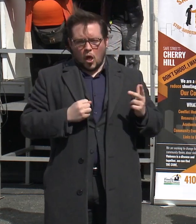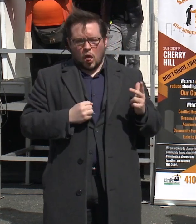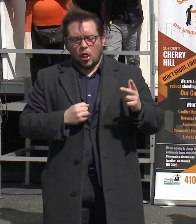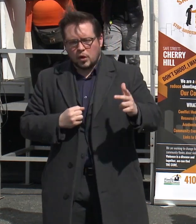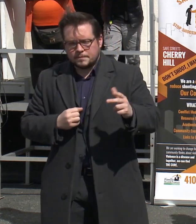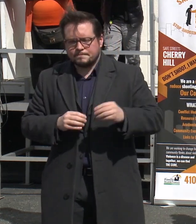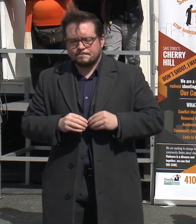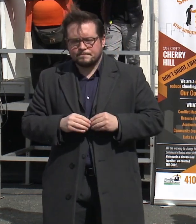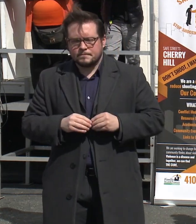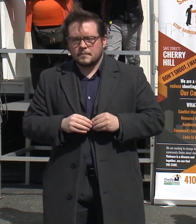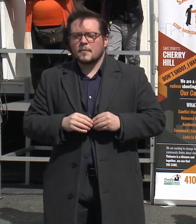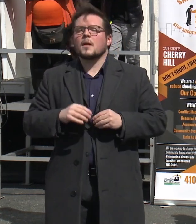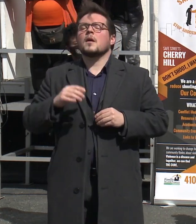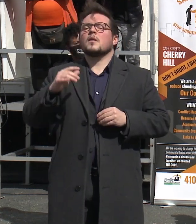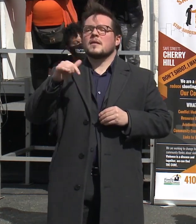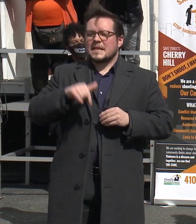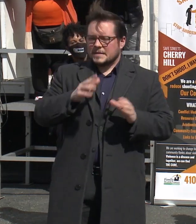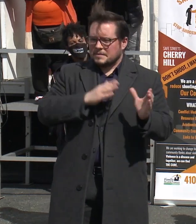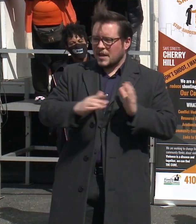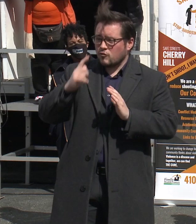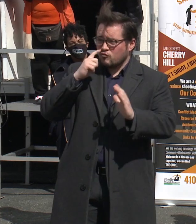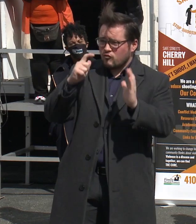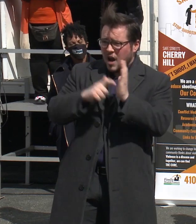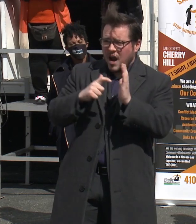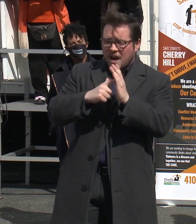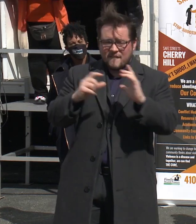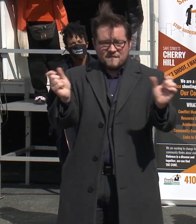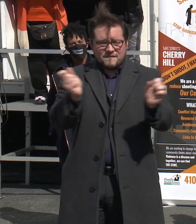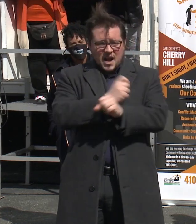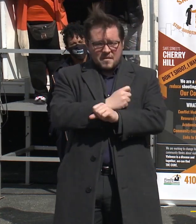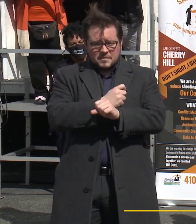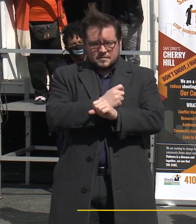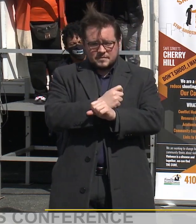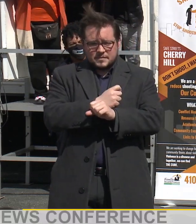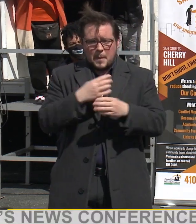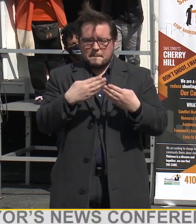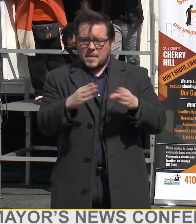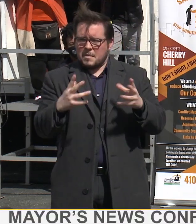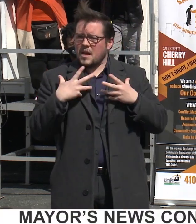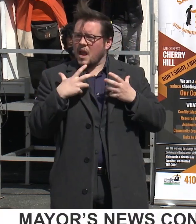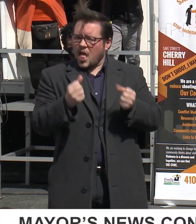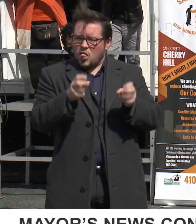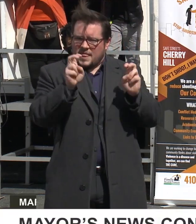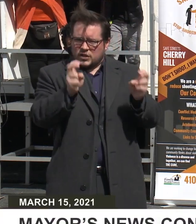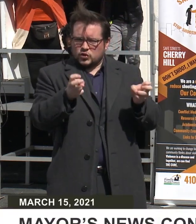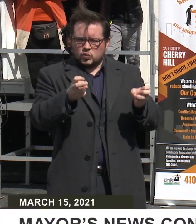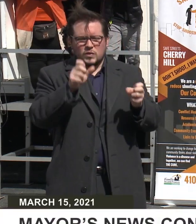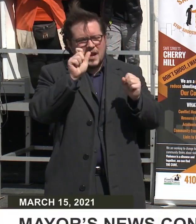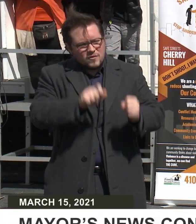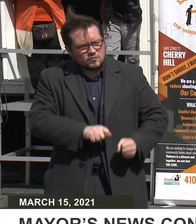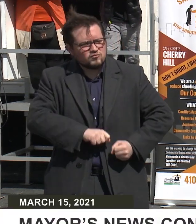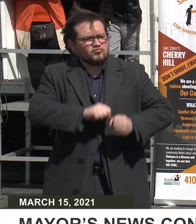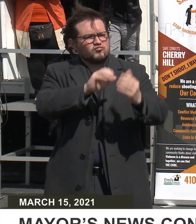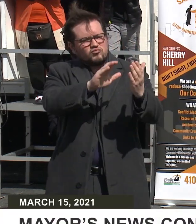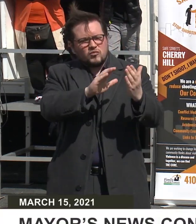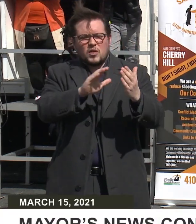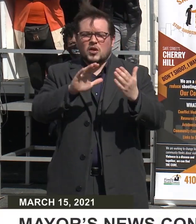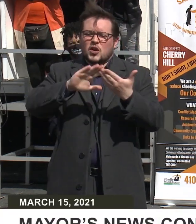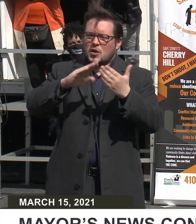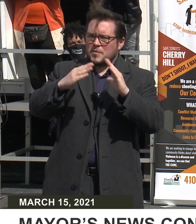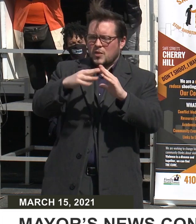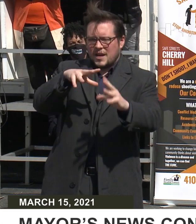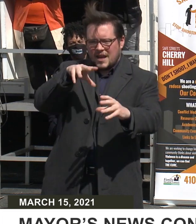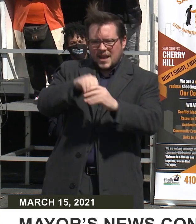recognizes that violence is a public health issue, one that must be addressed through community engagement and collaboration